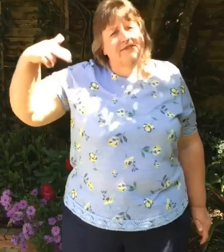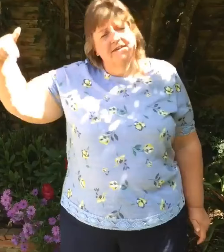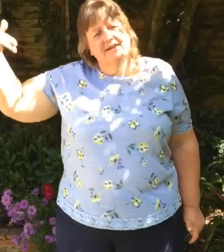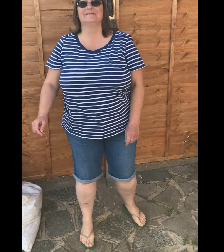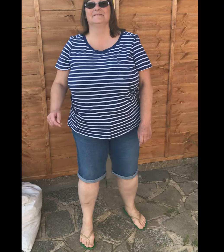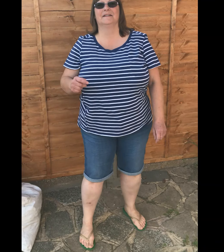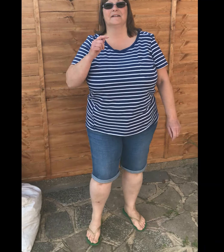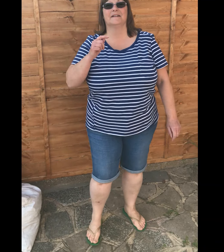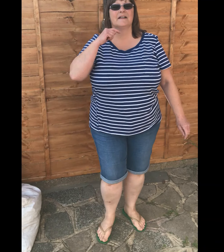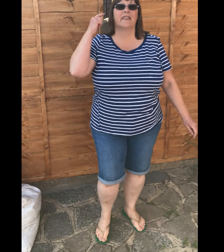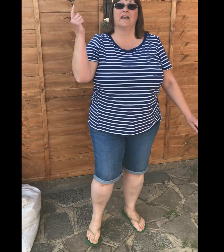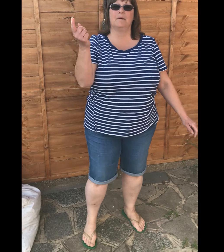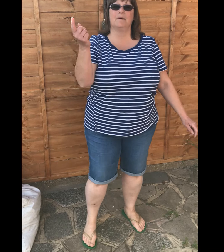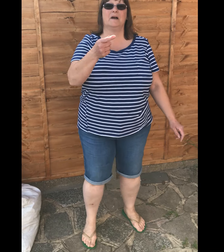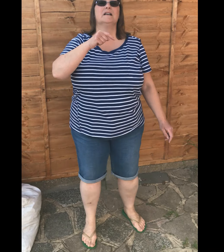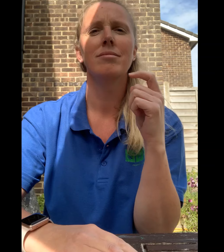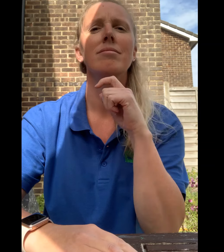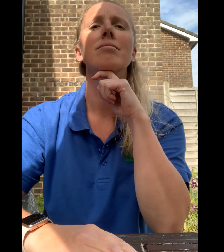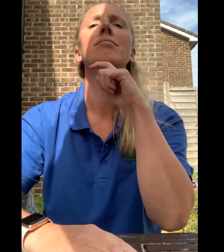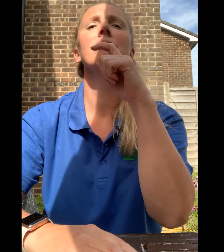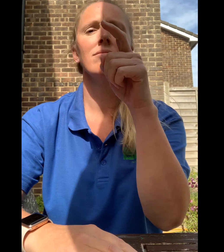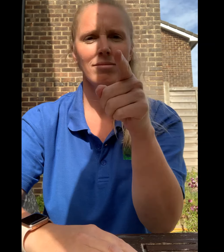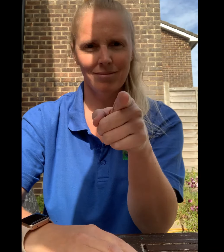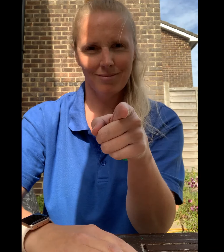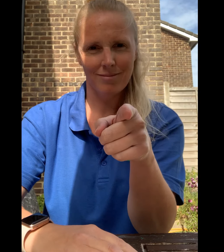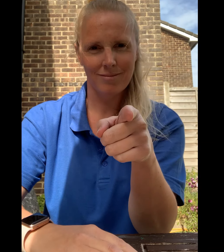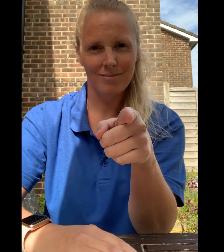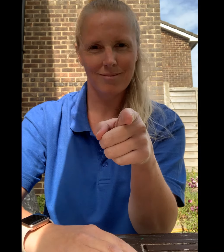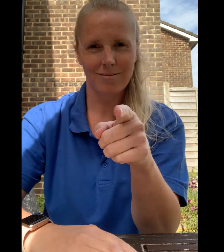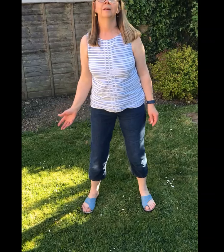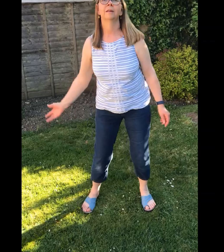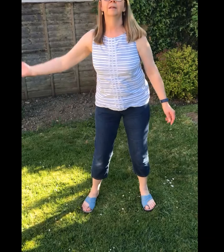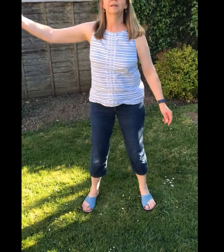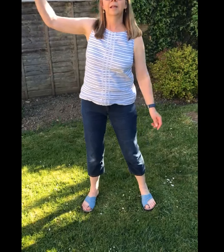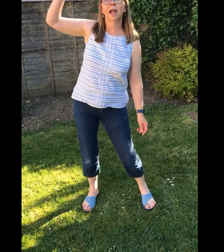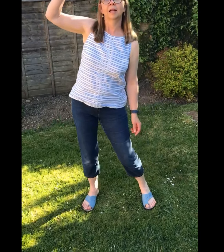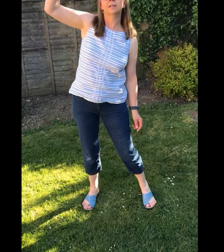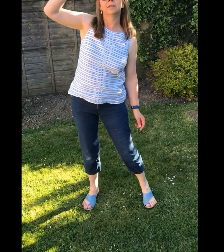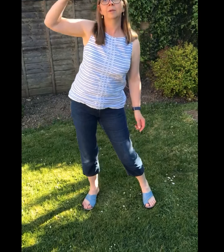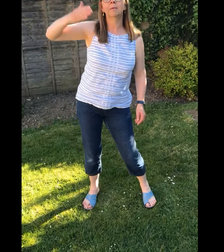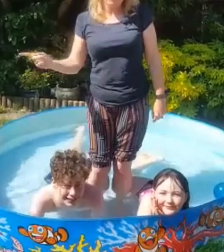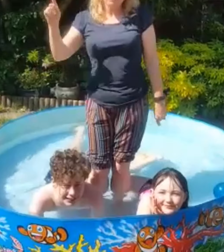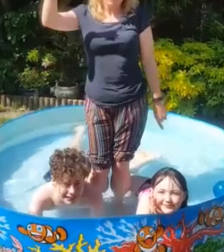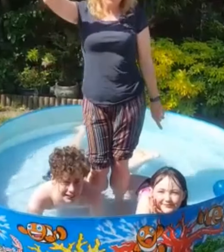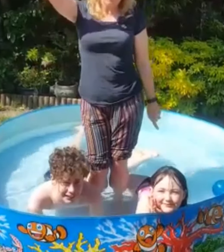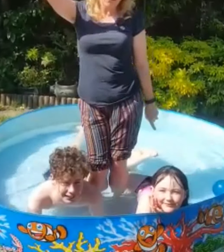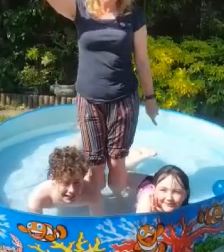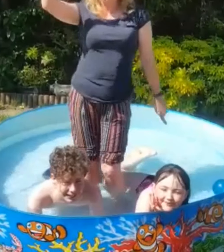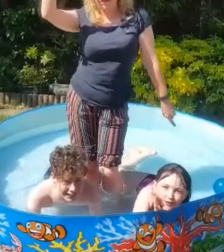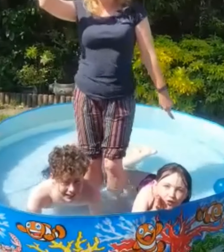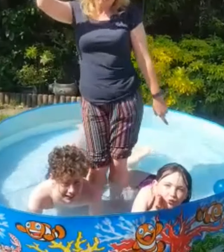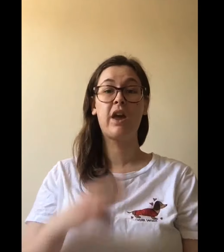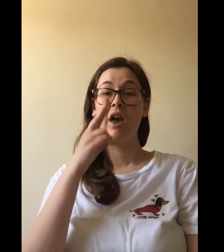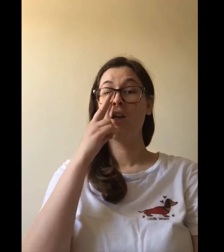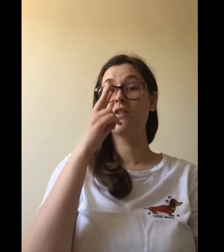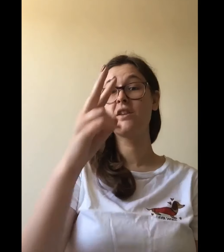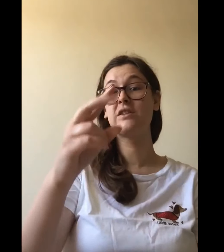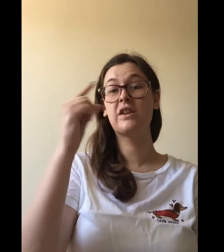They may try and sell ya But it brings in love To see someone